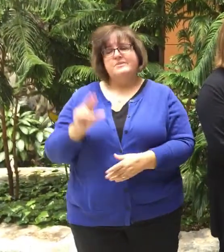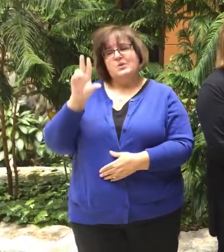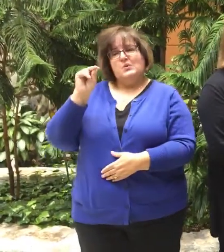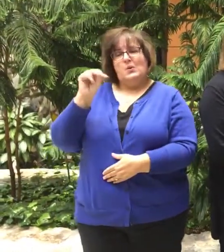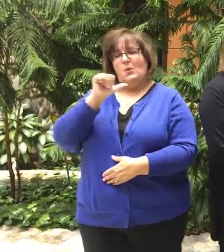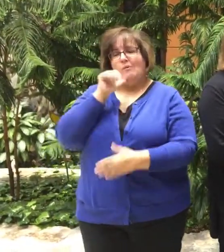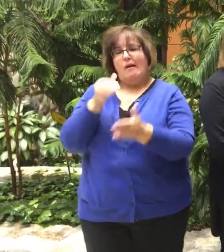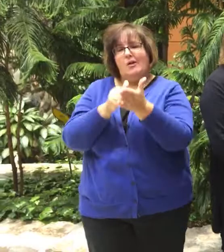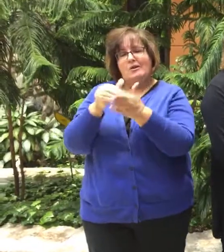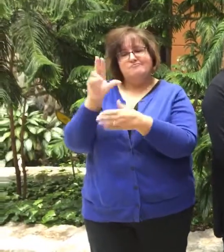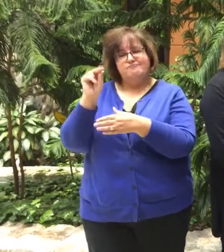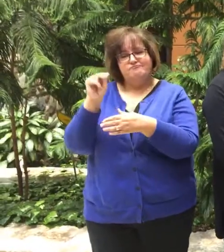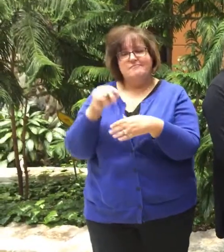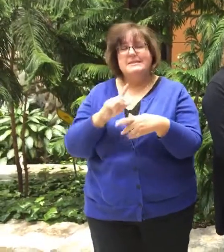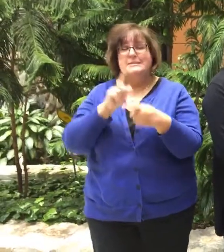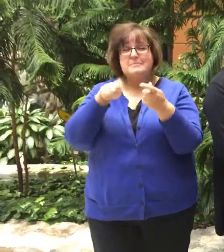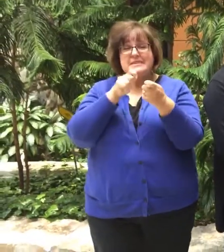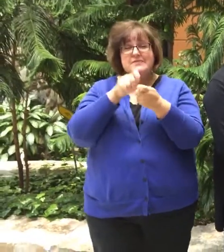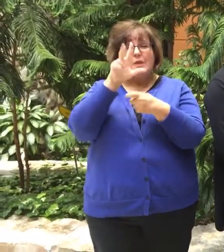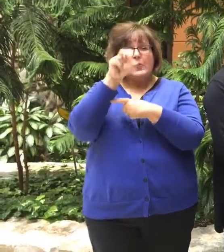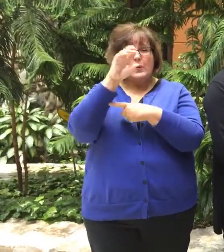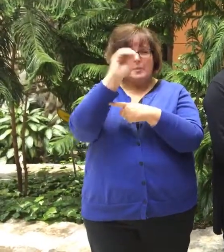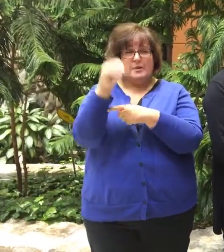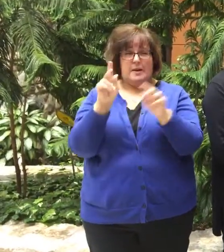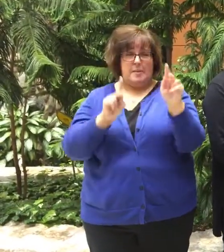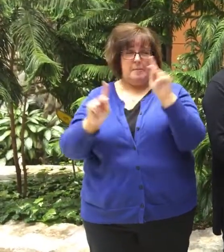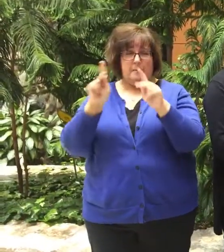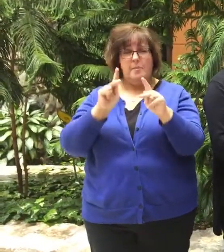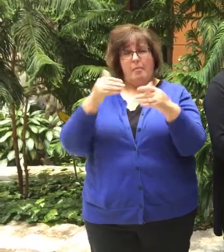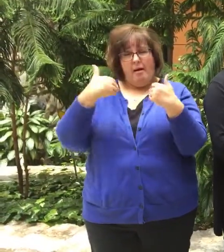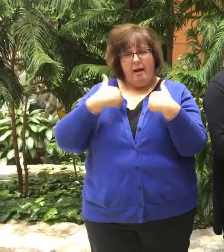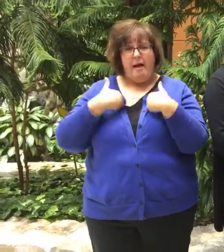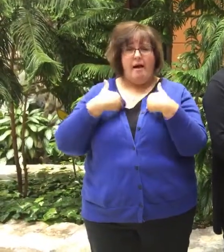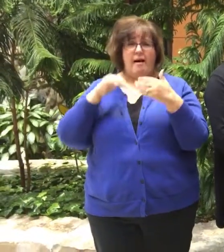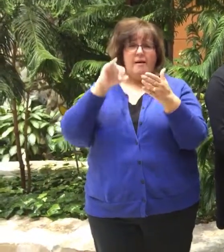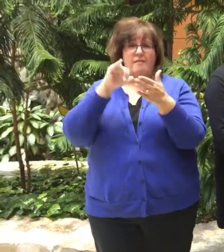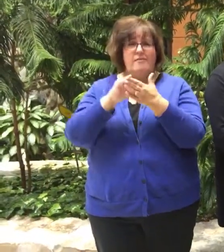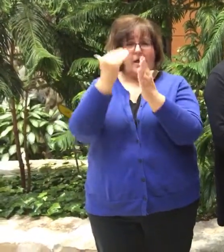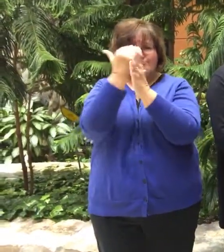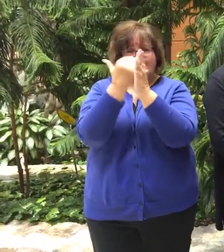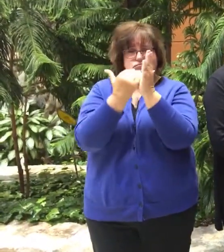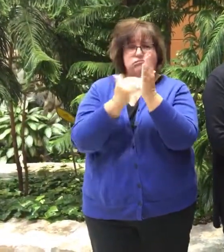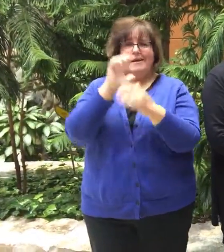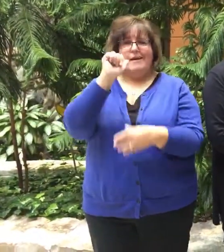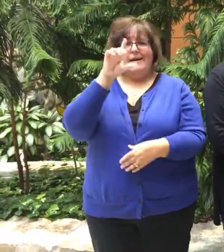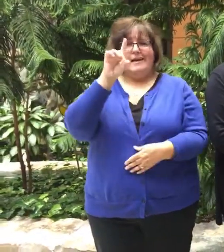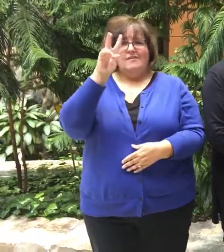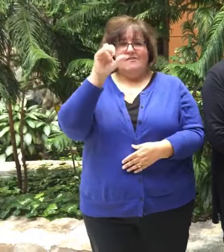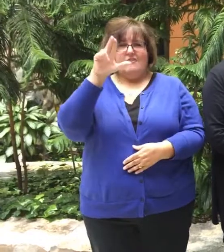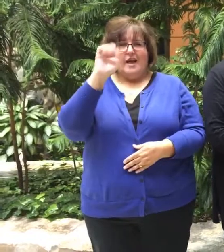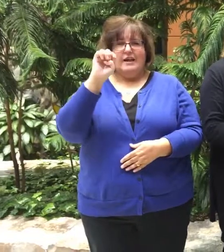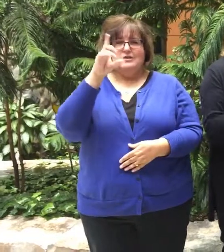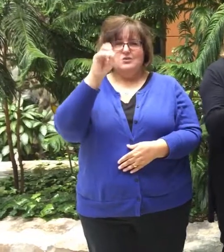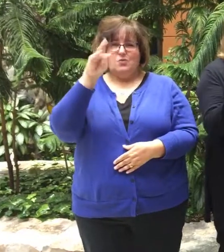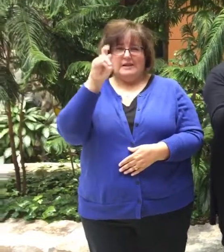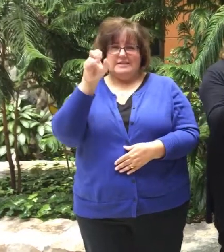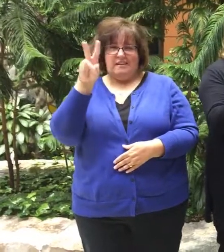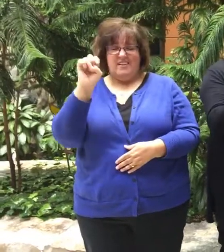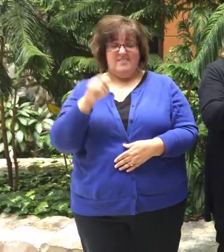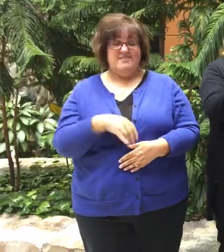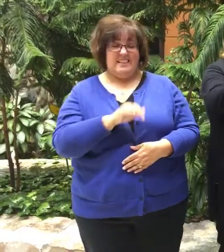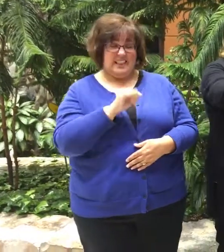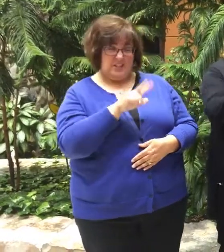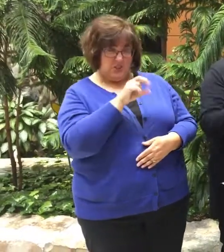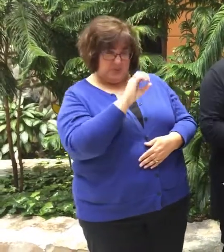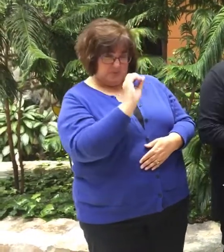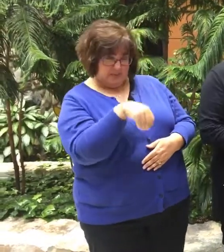no, not really. Statistically, only 30% of the population even have an advanced directive. 30% of the population. So I wonder